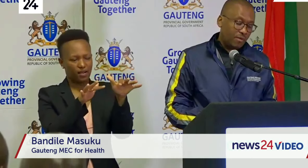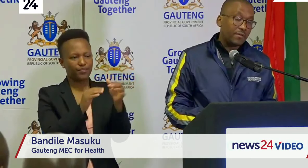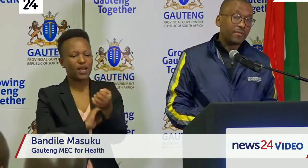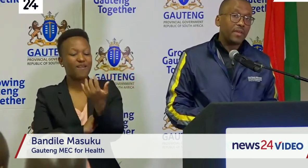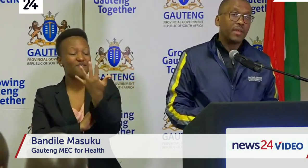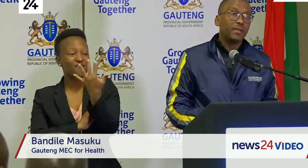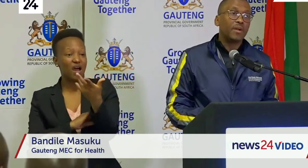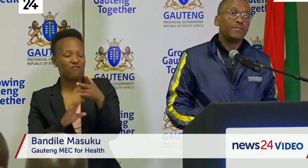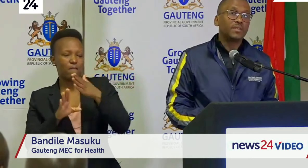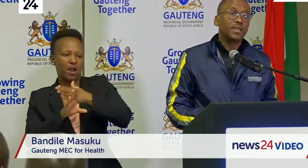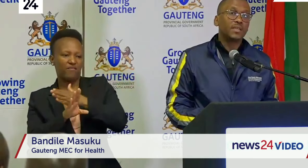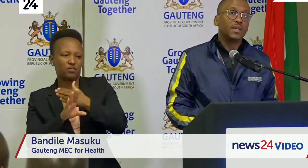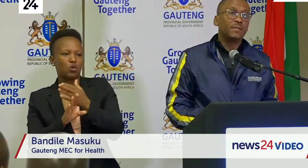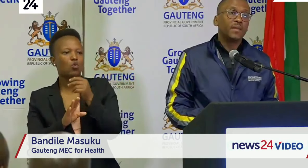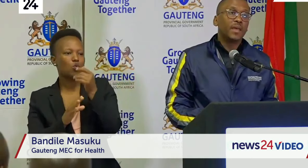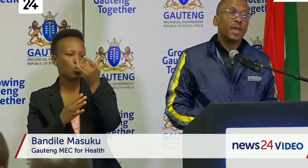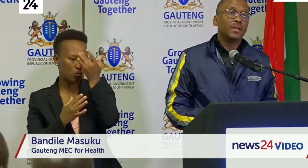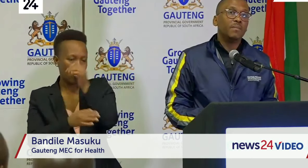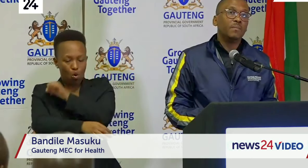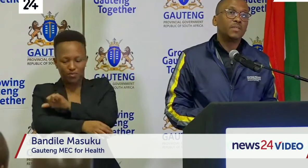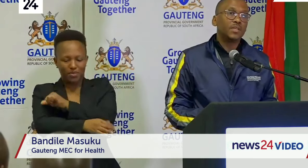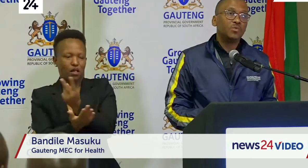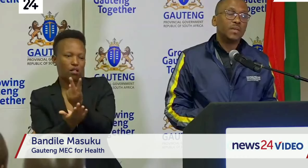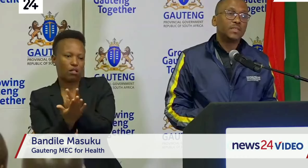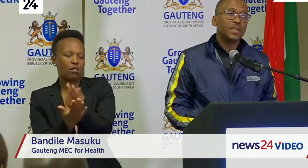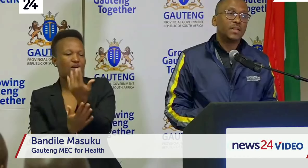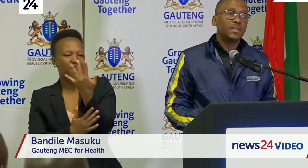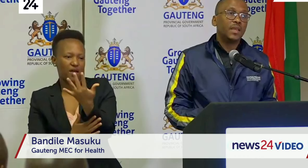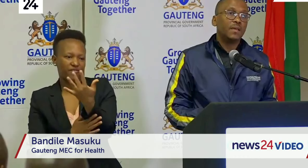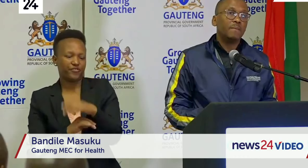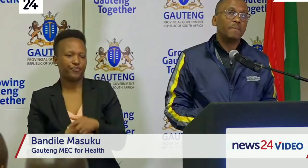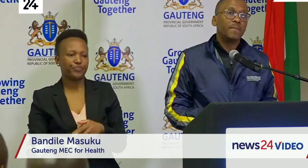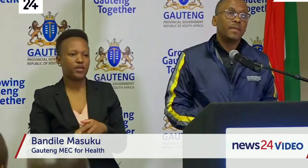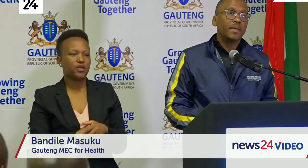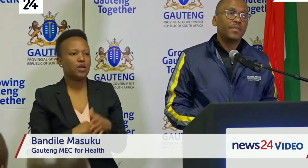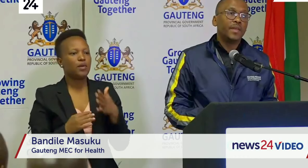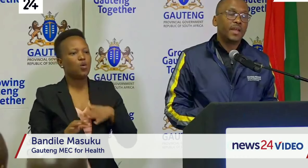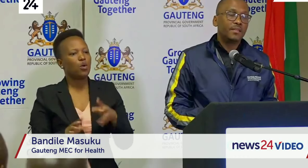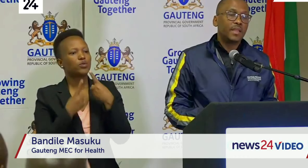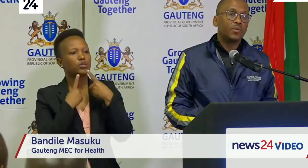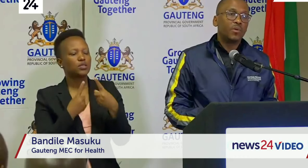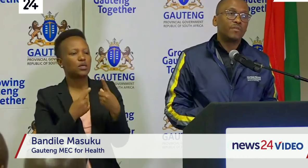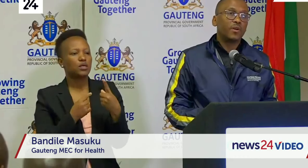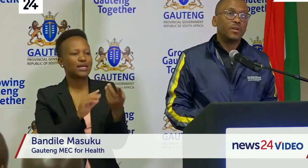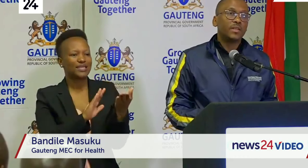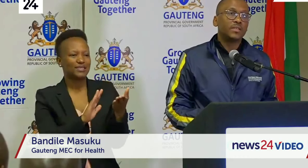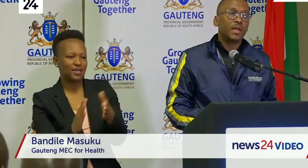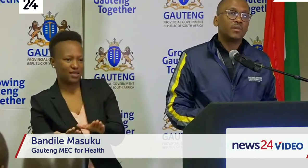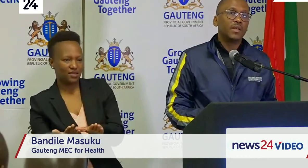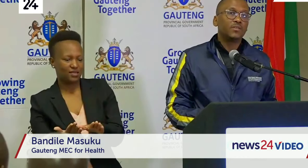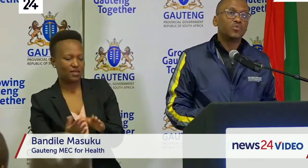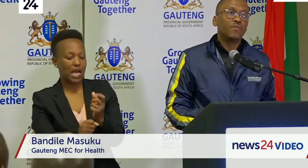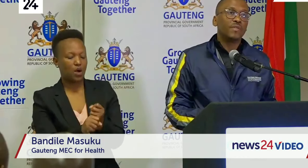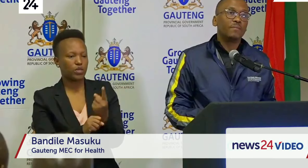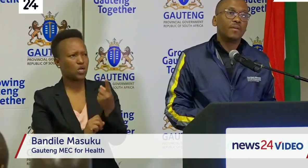we've got five in private sector and maybe just to mention that the death that we have recorded in